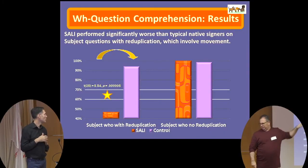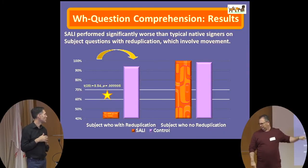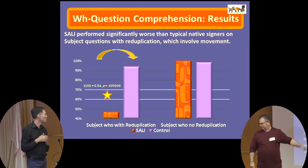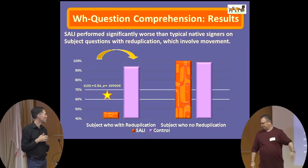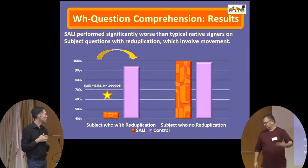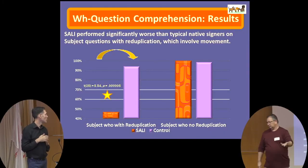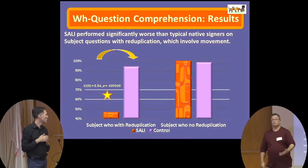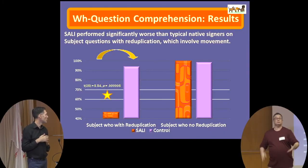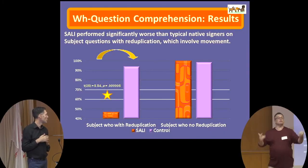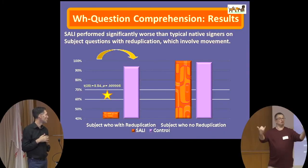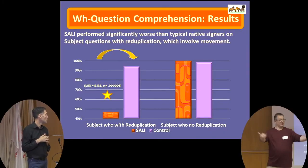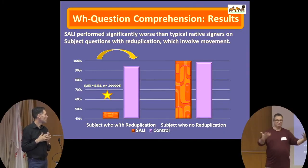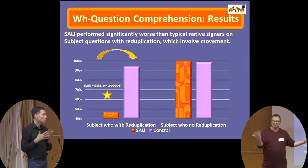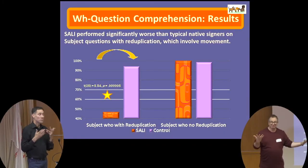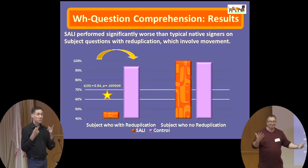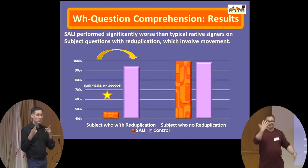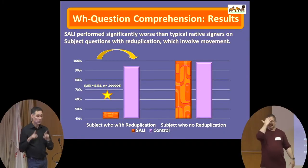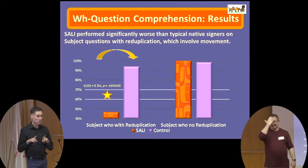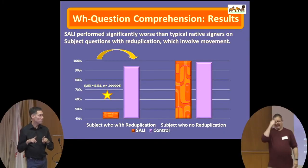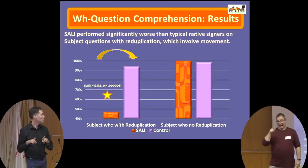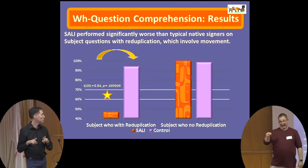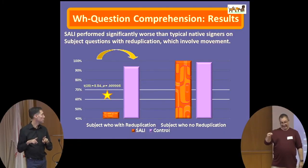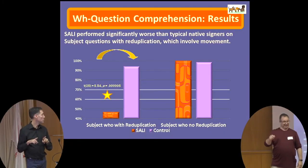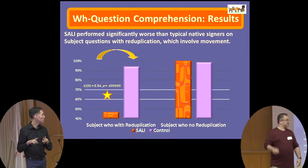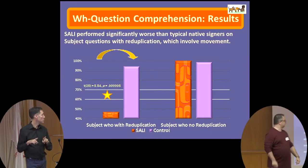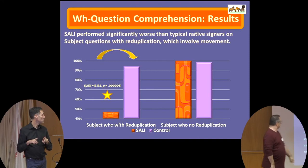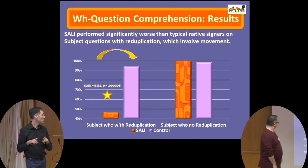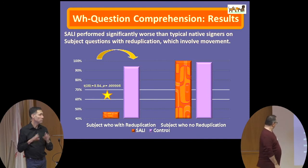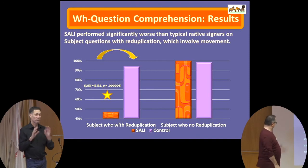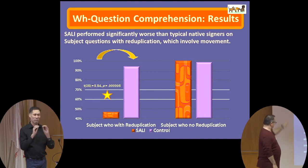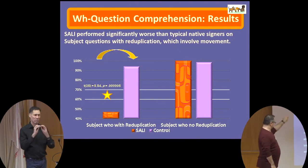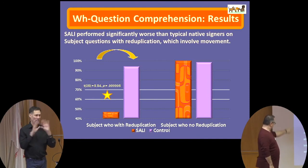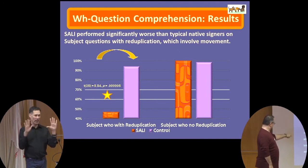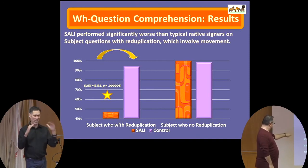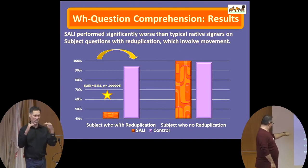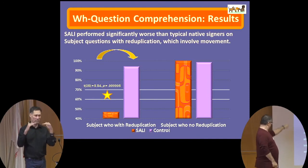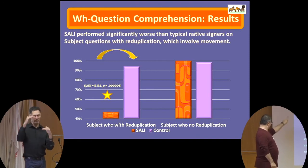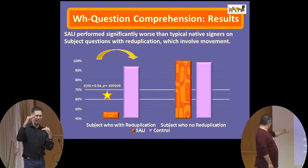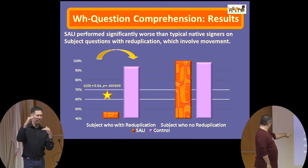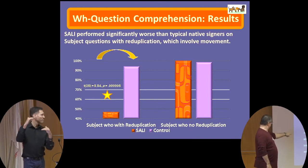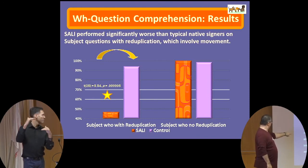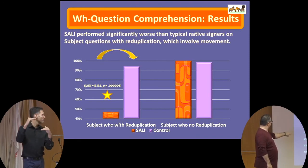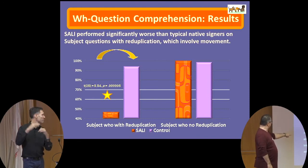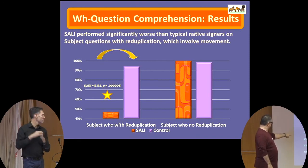And what do we see? Here we see a very, very clear difference between the participant who had